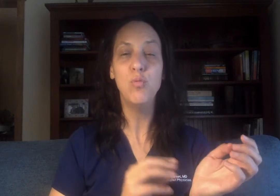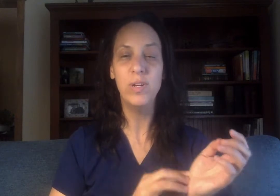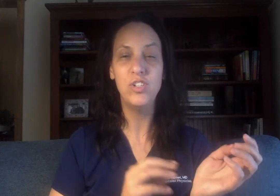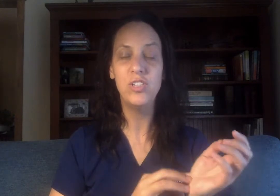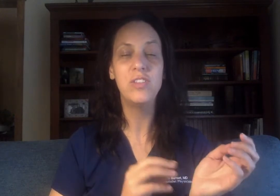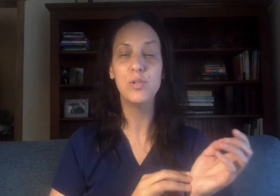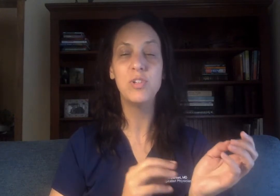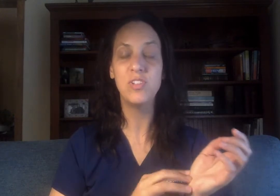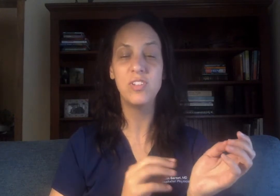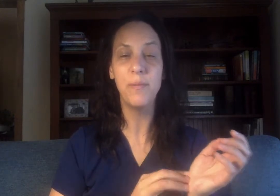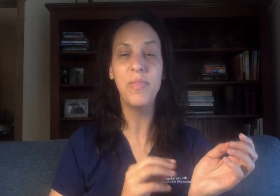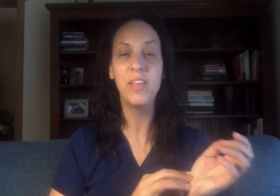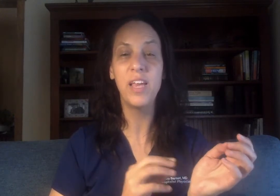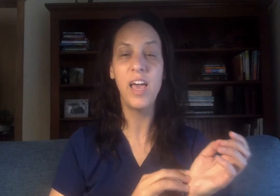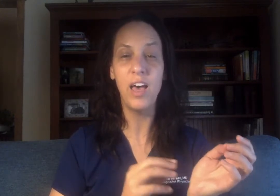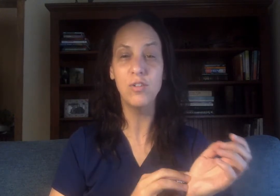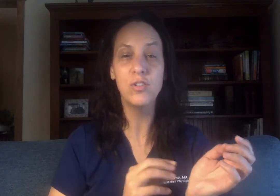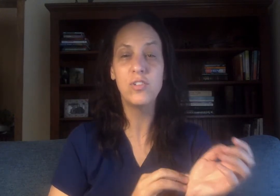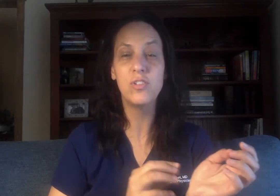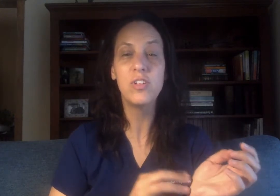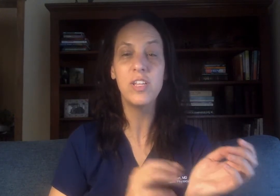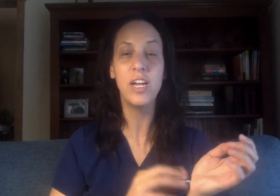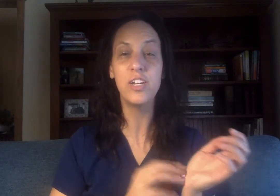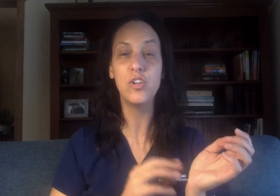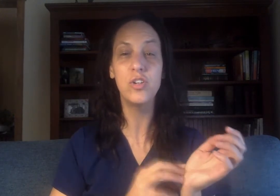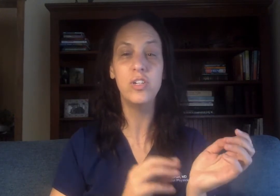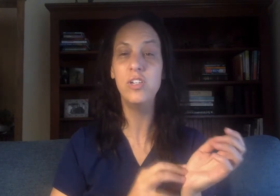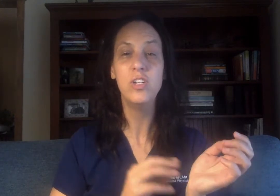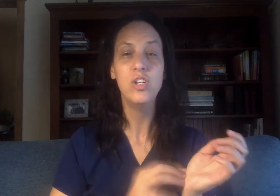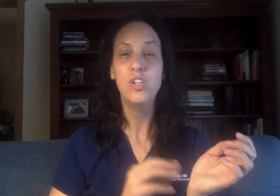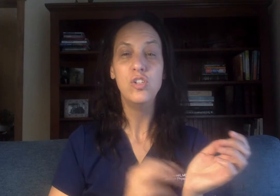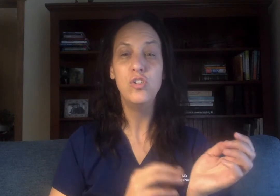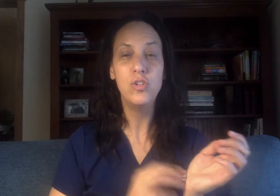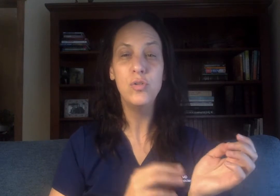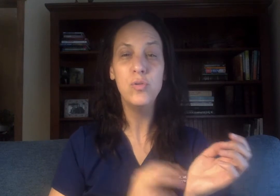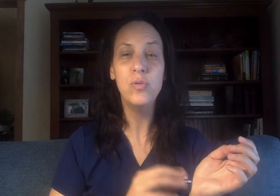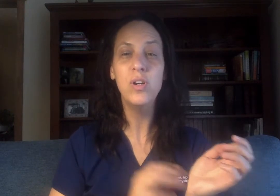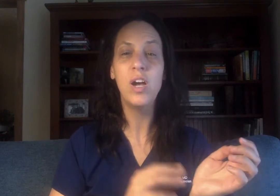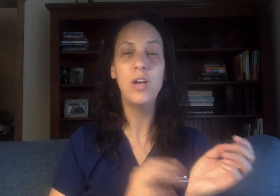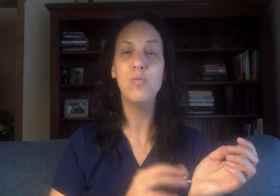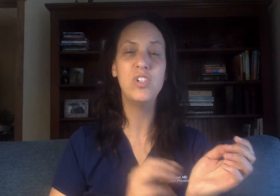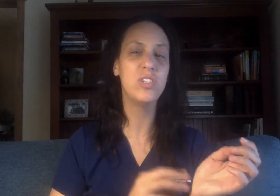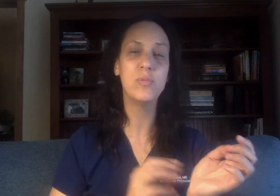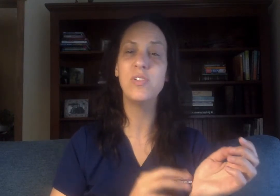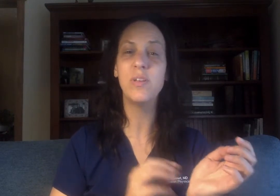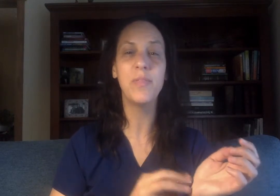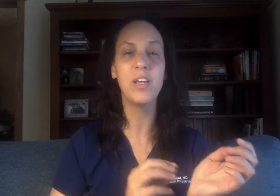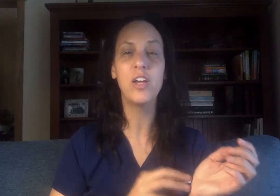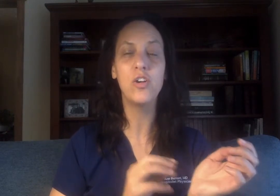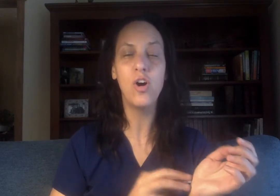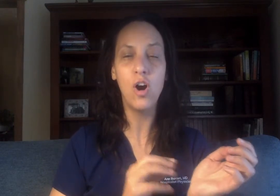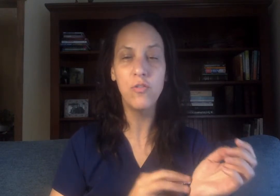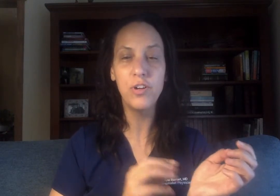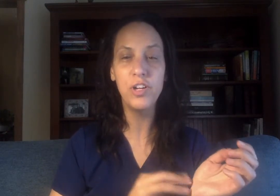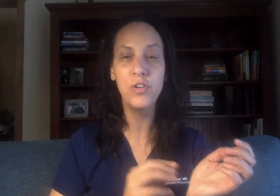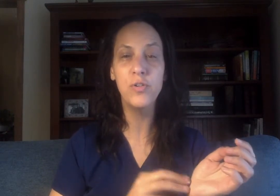wish that there was something else that I could do. I wish there was something I could offer you.